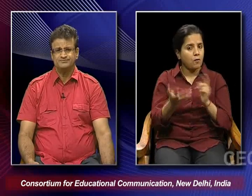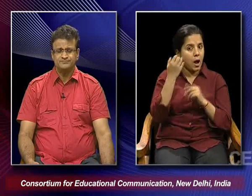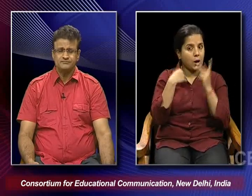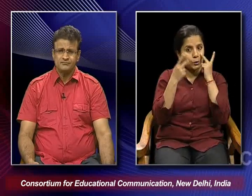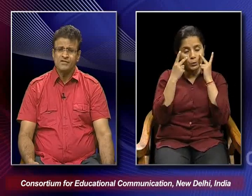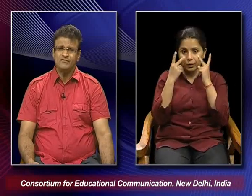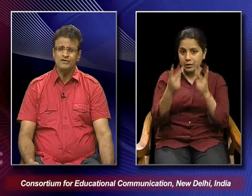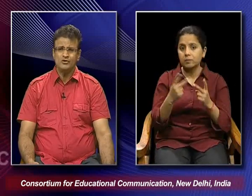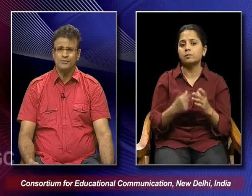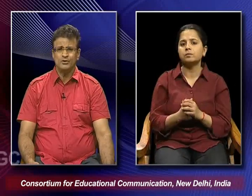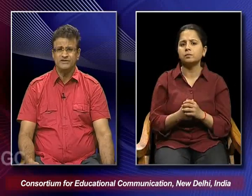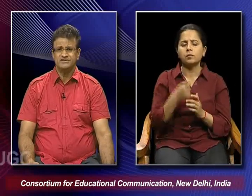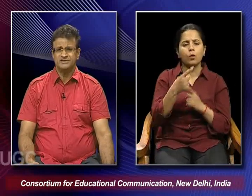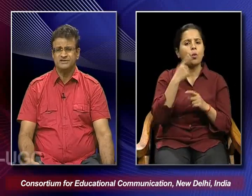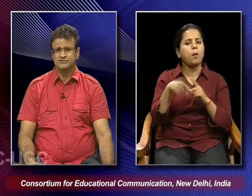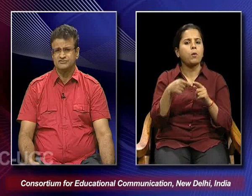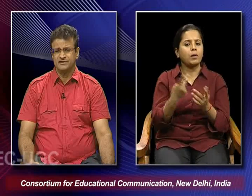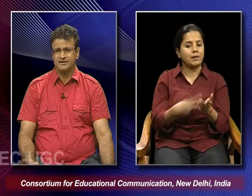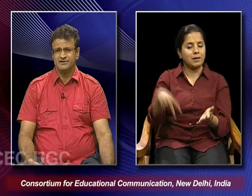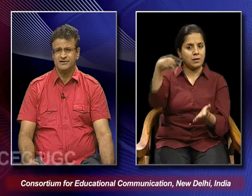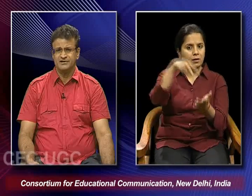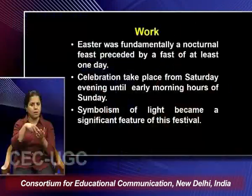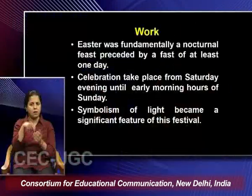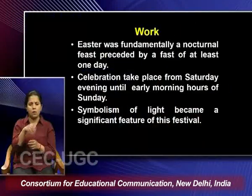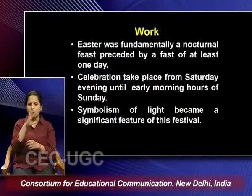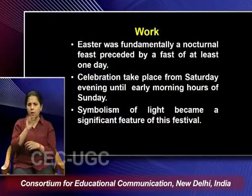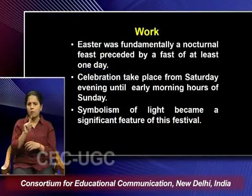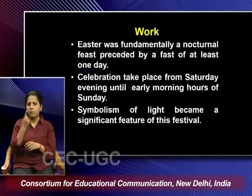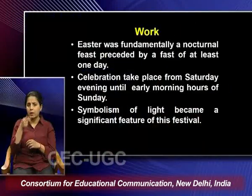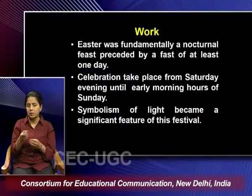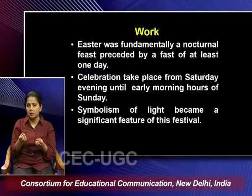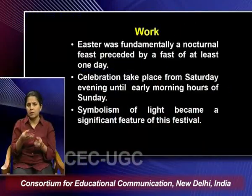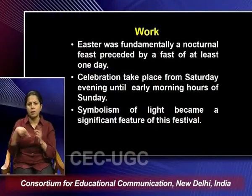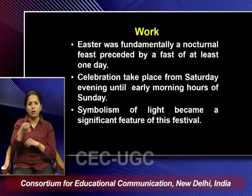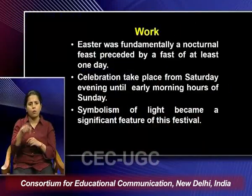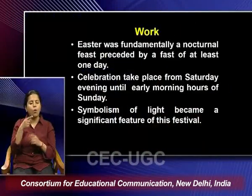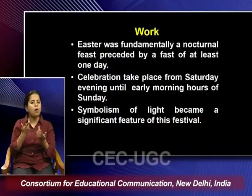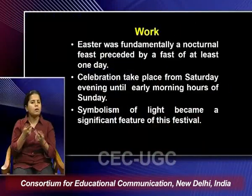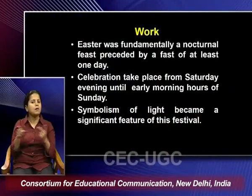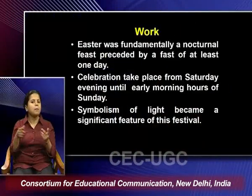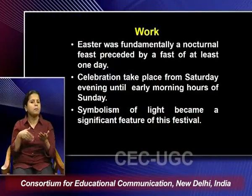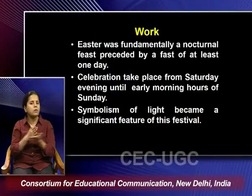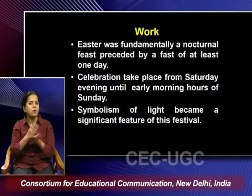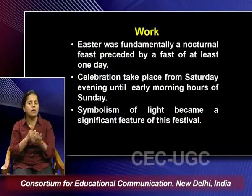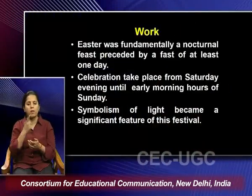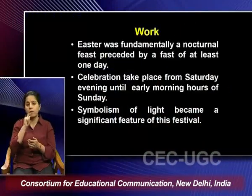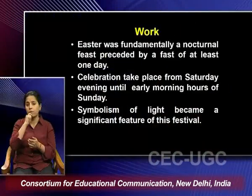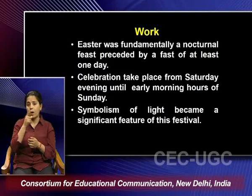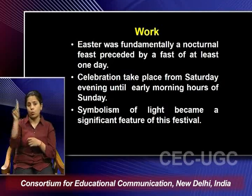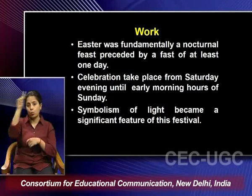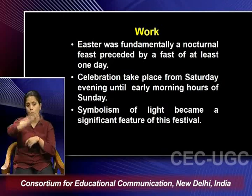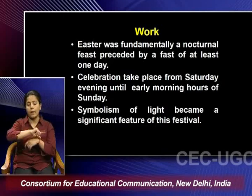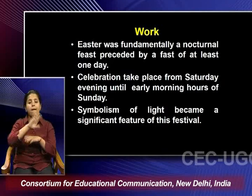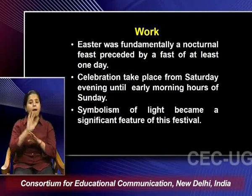when you talk about Easter, it was fundamentally a nocturnal feast preceded by a fast of at least one day.